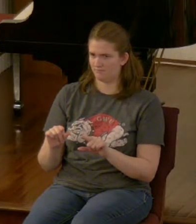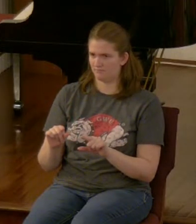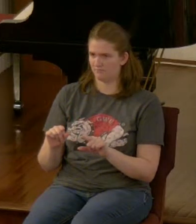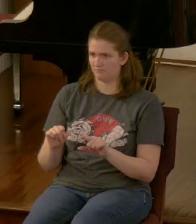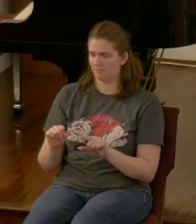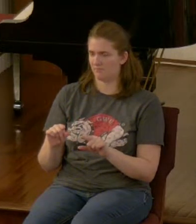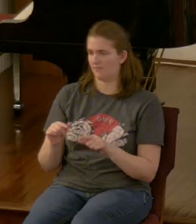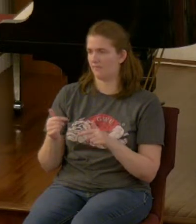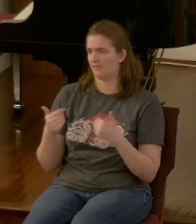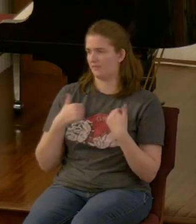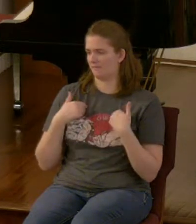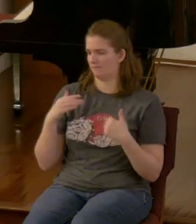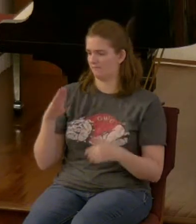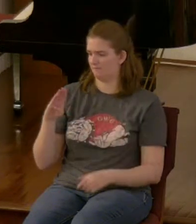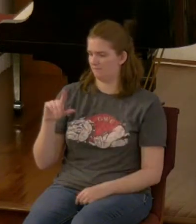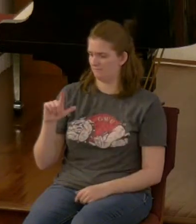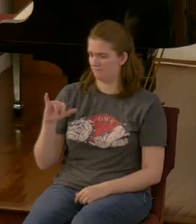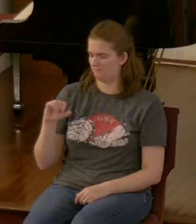blister